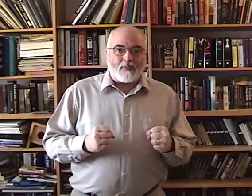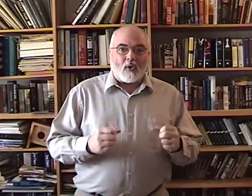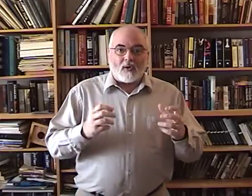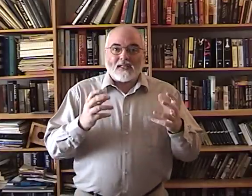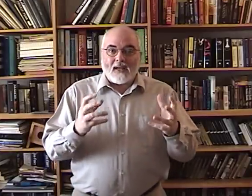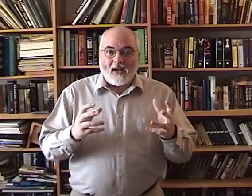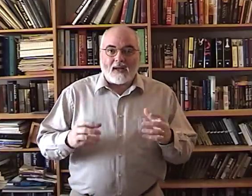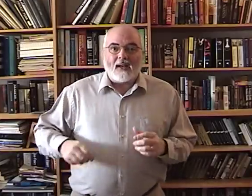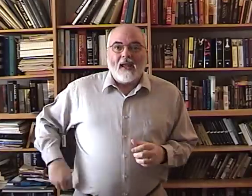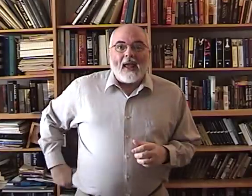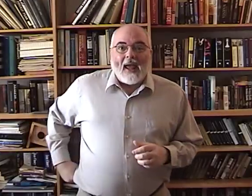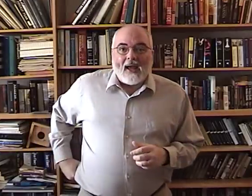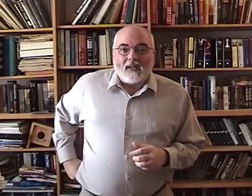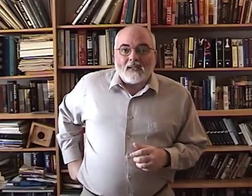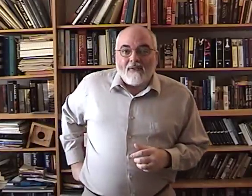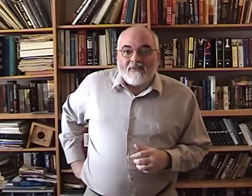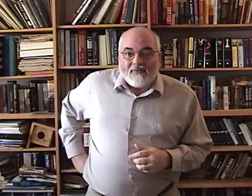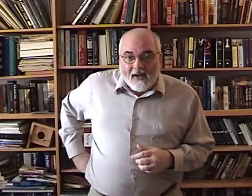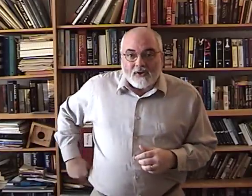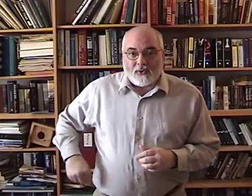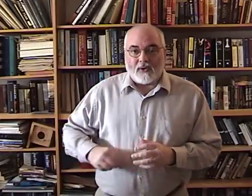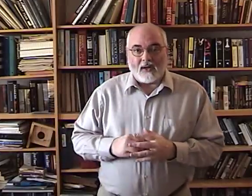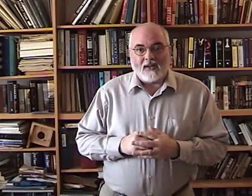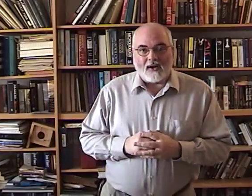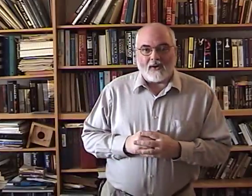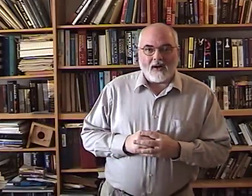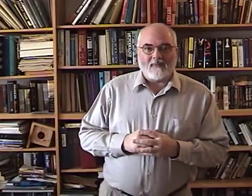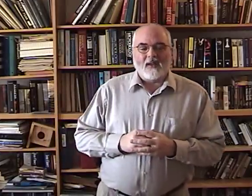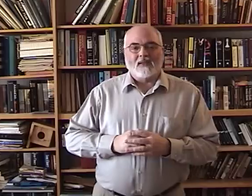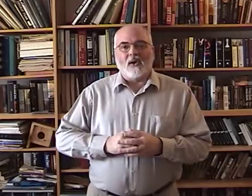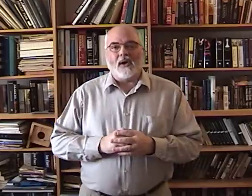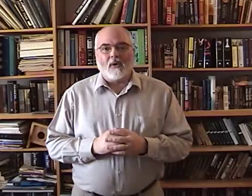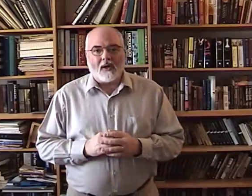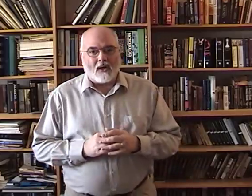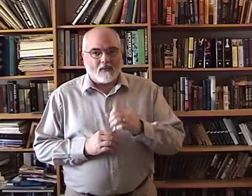or sign it as a victory great so here we go